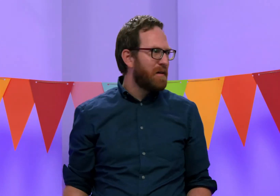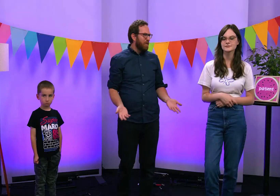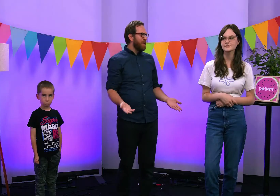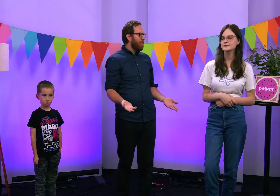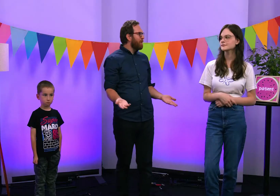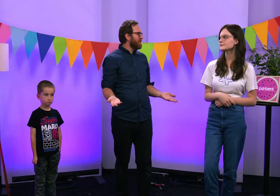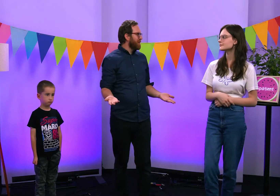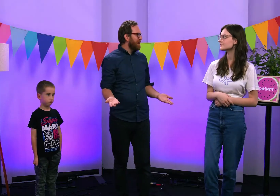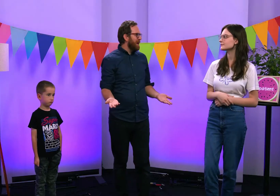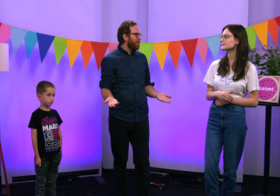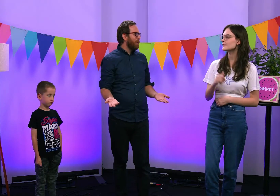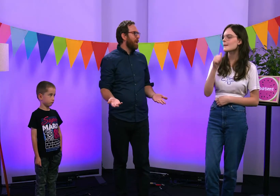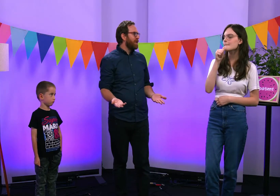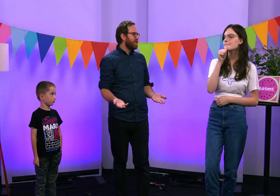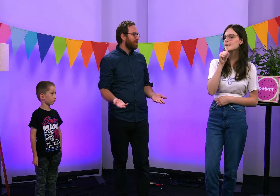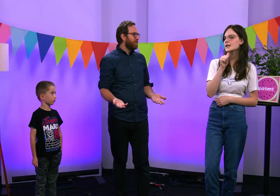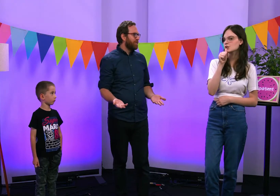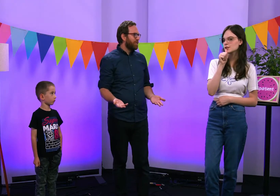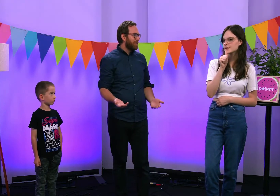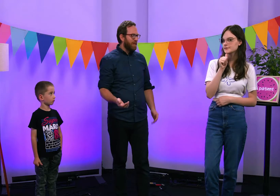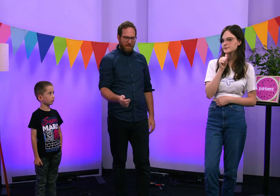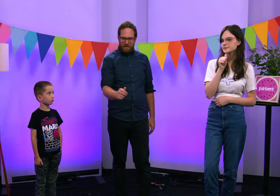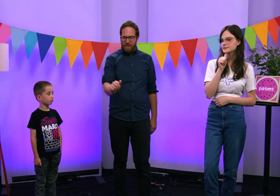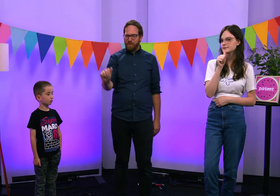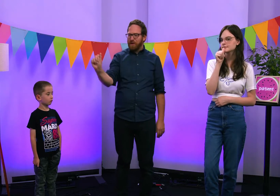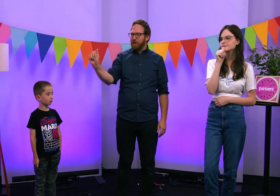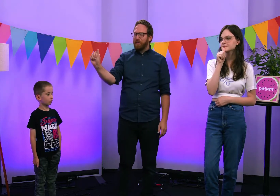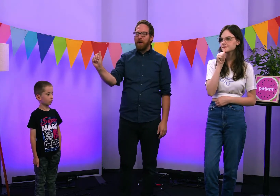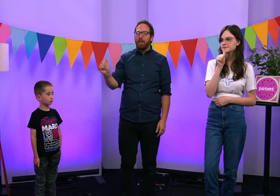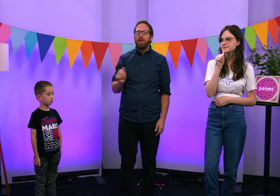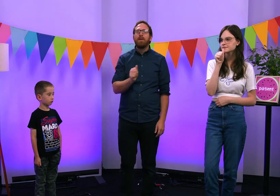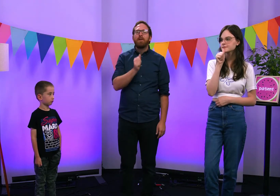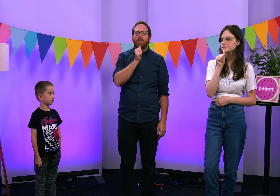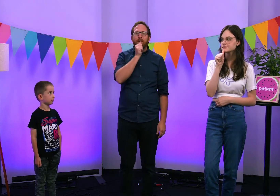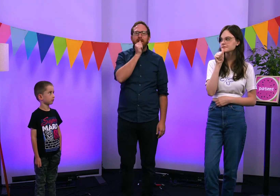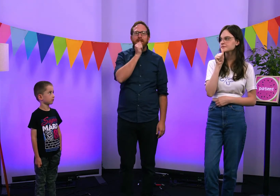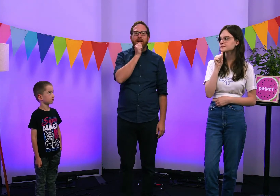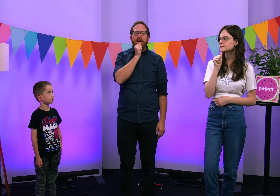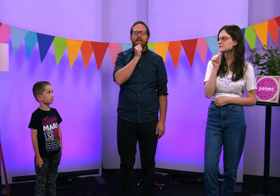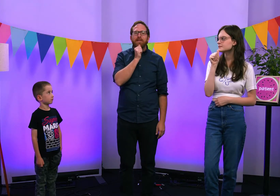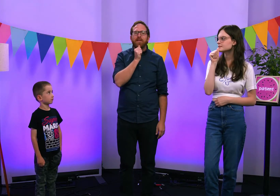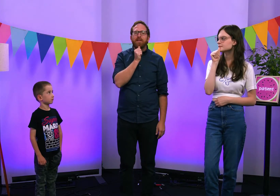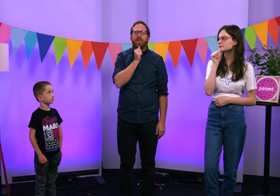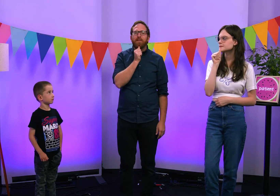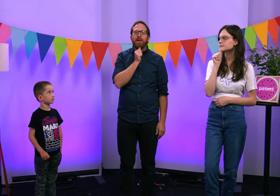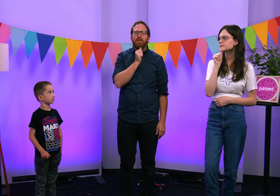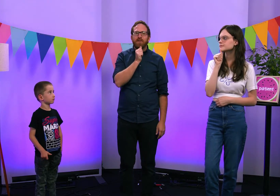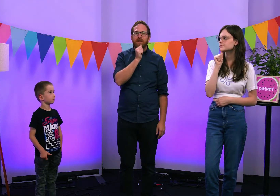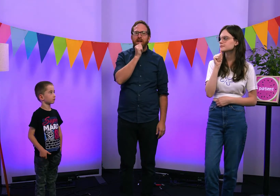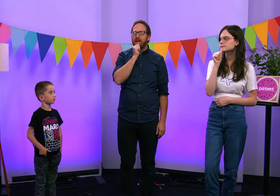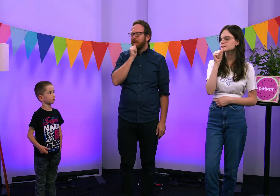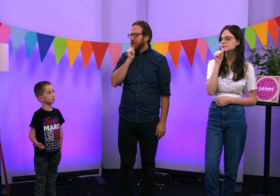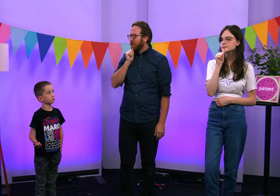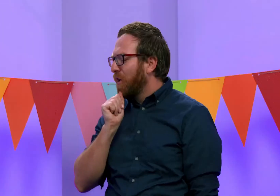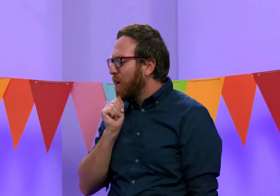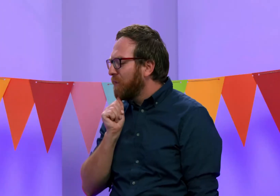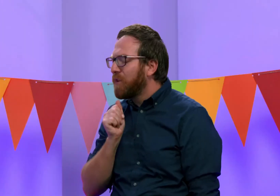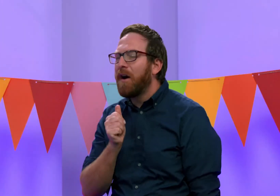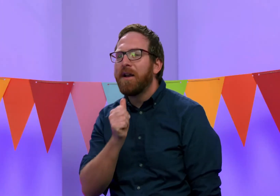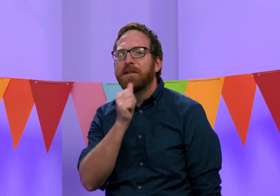Emelia what was the sign again for patient? That's right your thumb right down the front of your chin. The heart of God